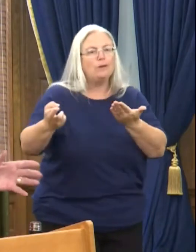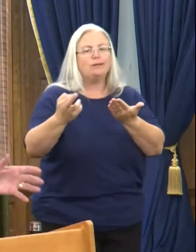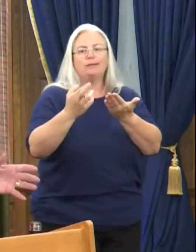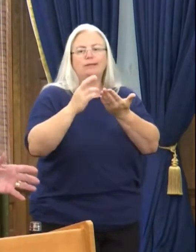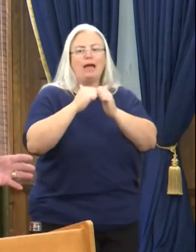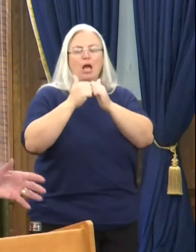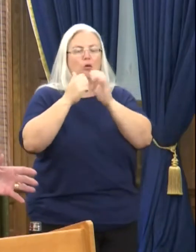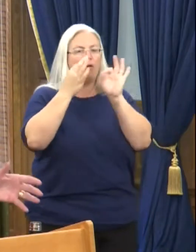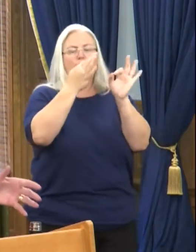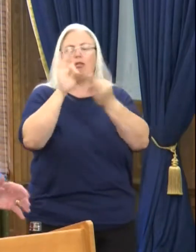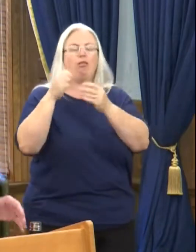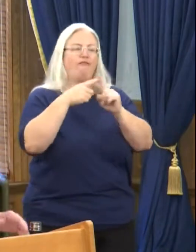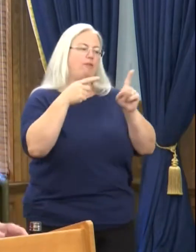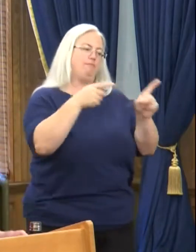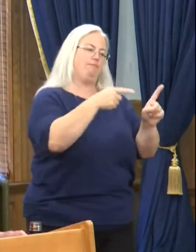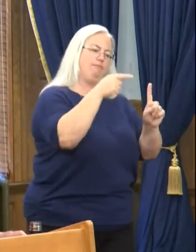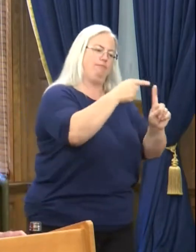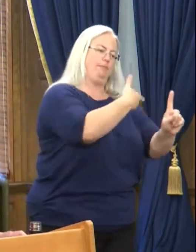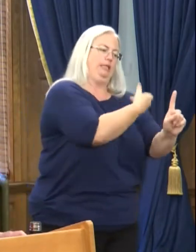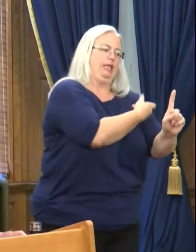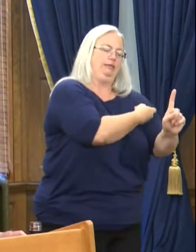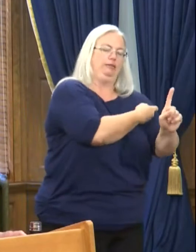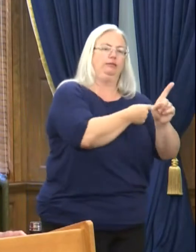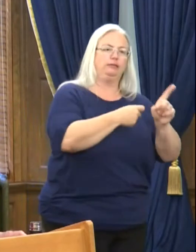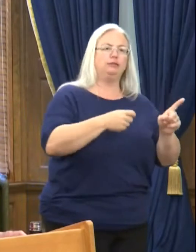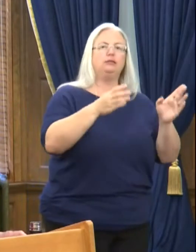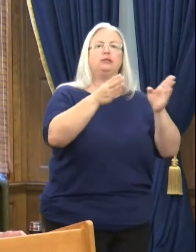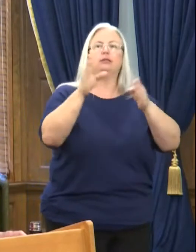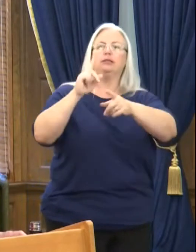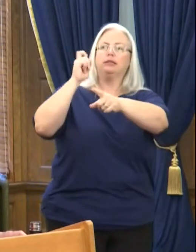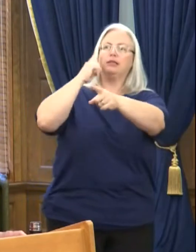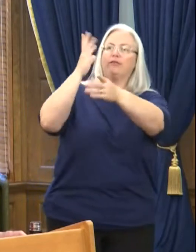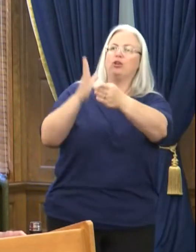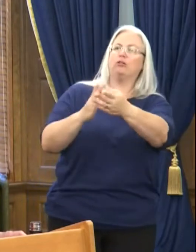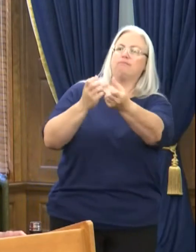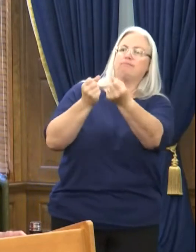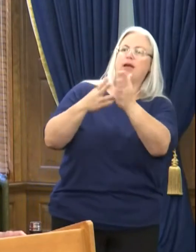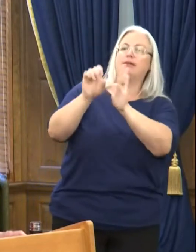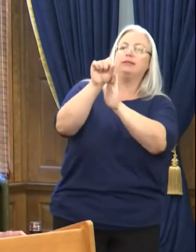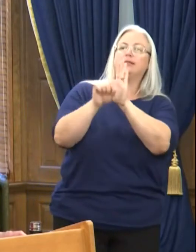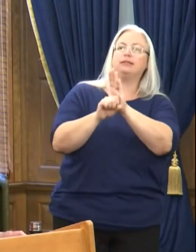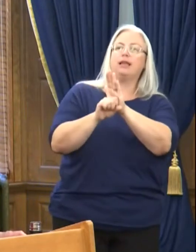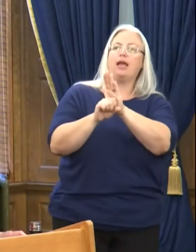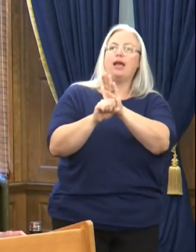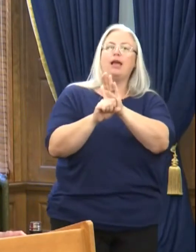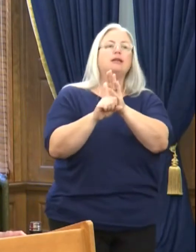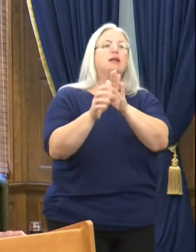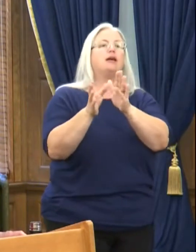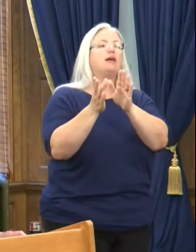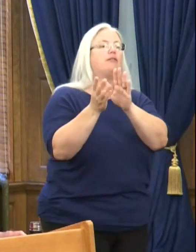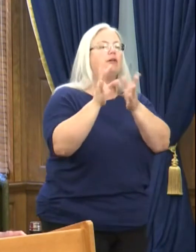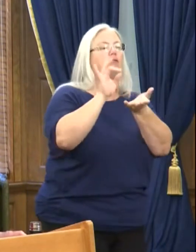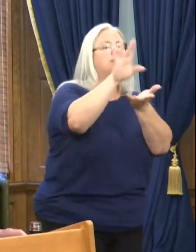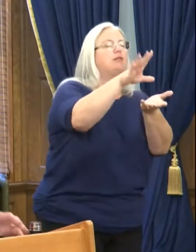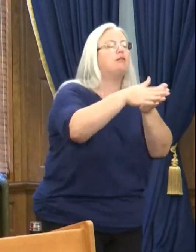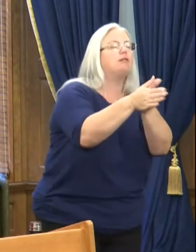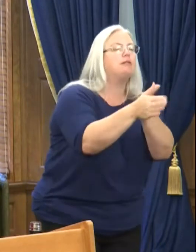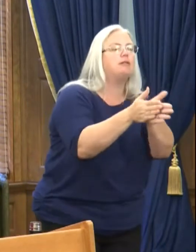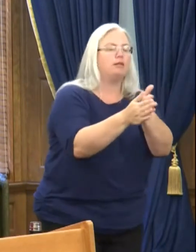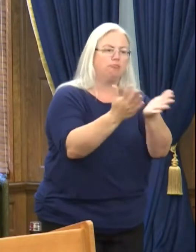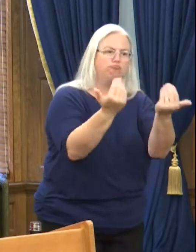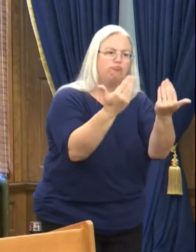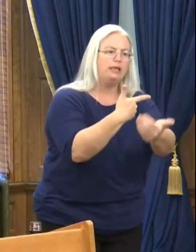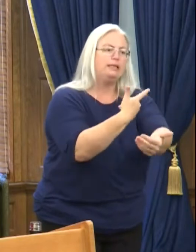will distract from getting these shots in arms. So a lot of states have turned to enticements trying to get people to